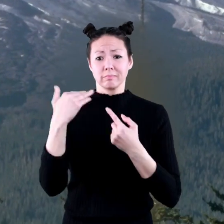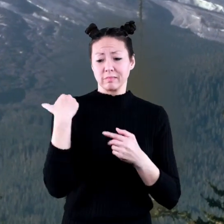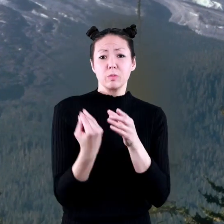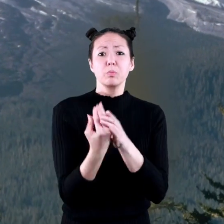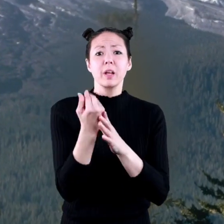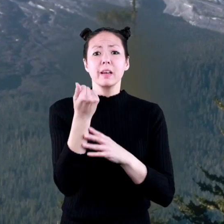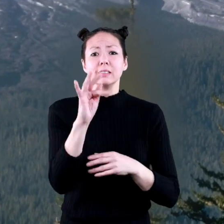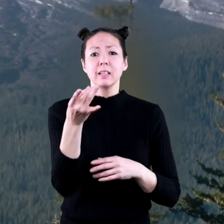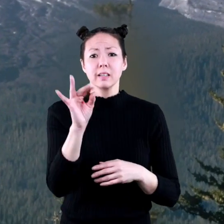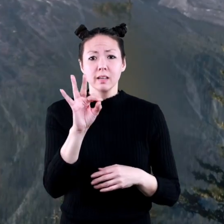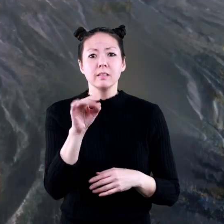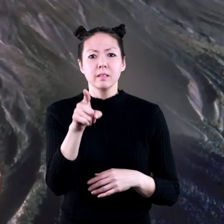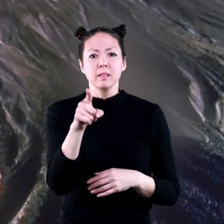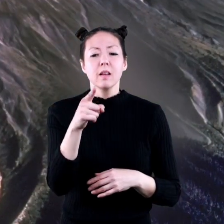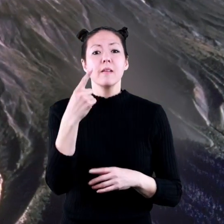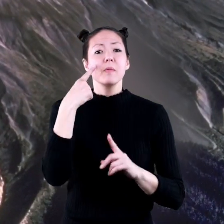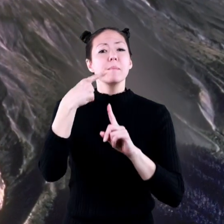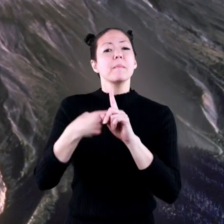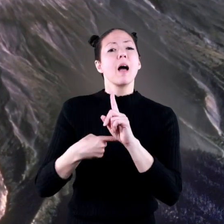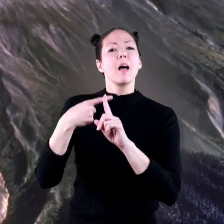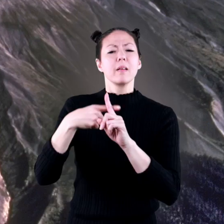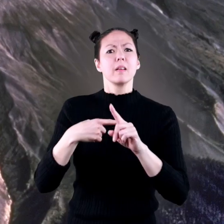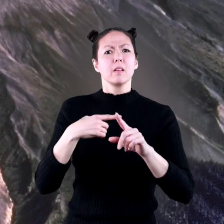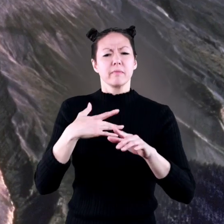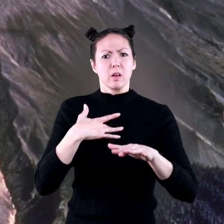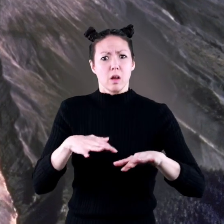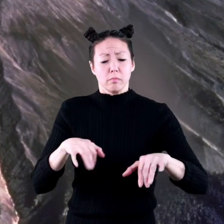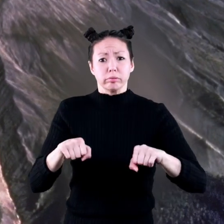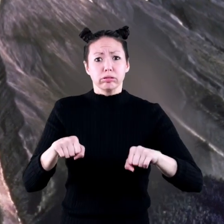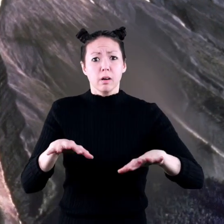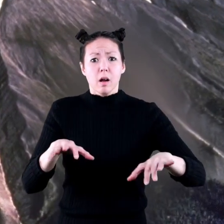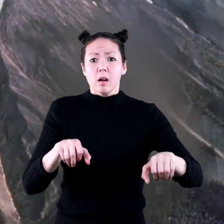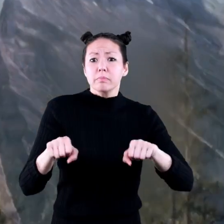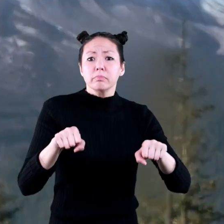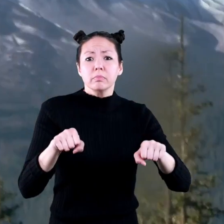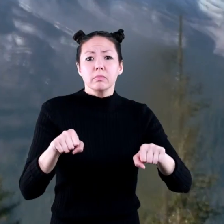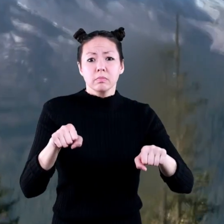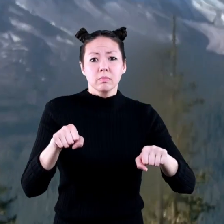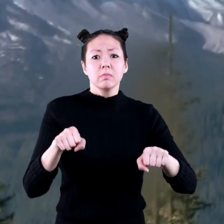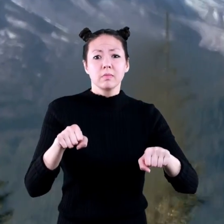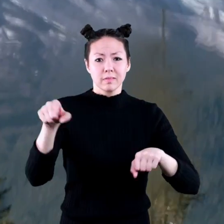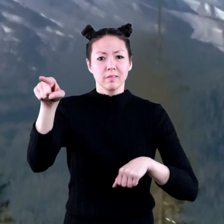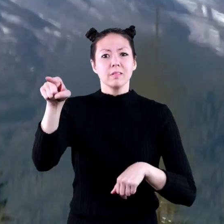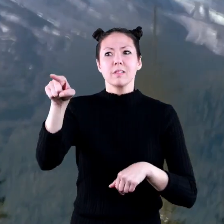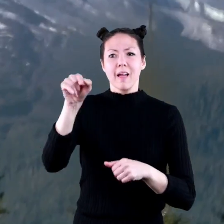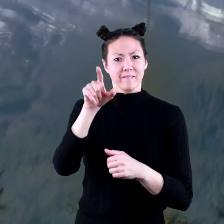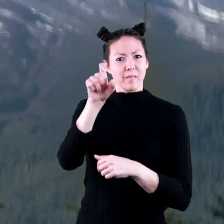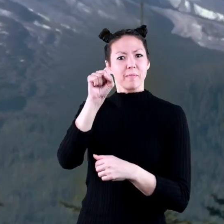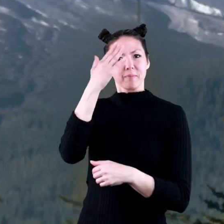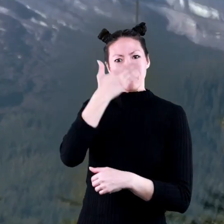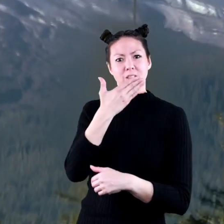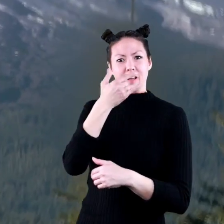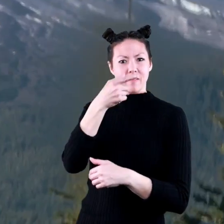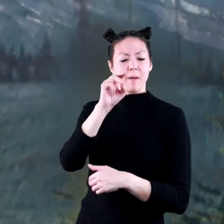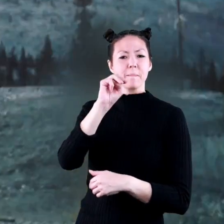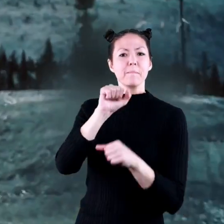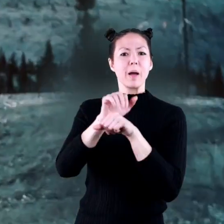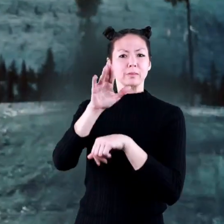1980. For months, tremors and earthquakes shook the ground. On the north face of Mount St. Helens, a